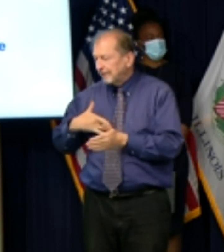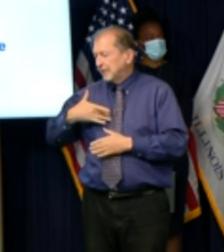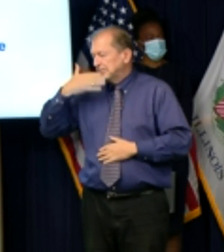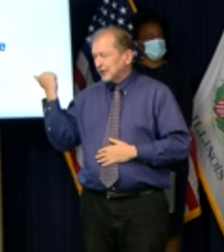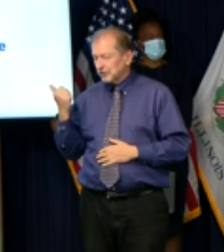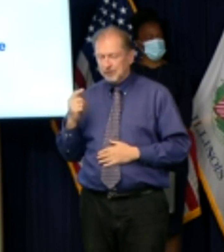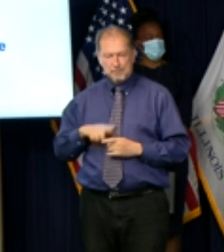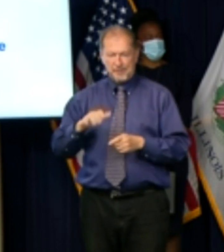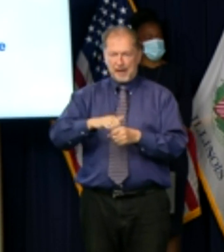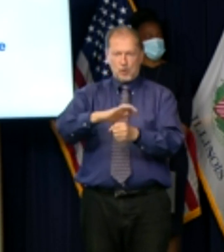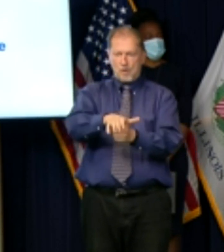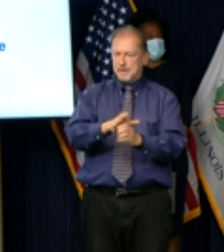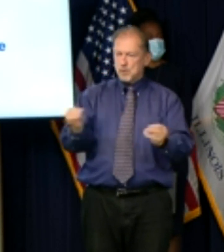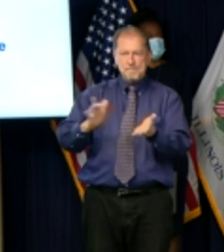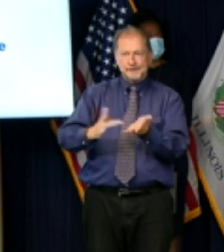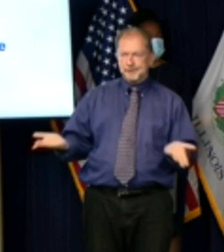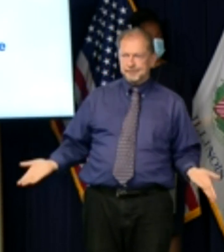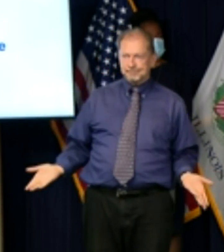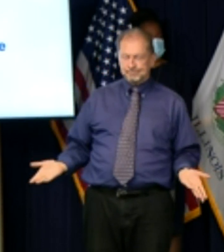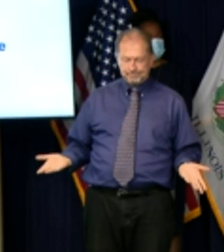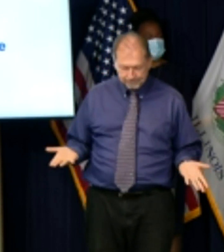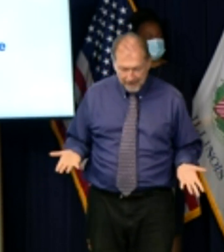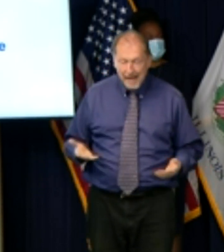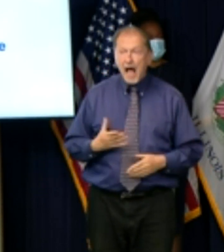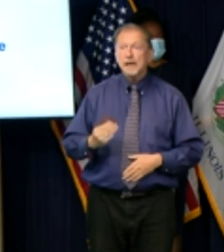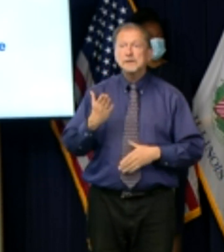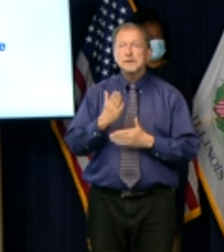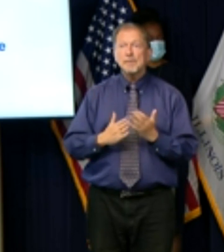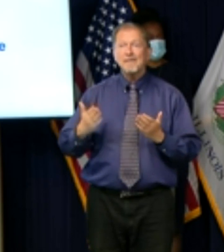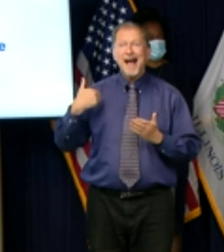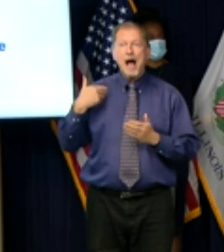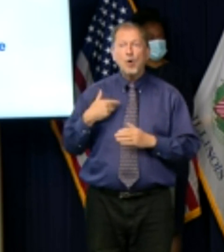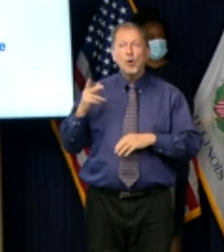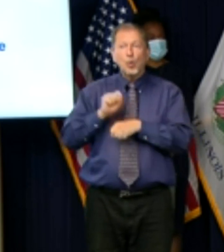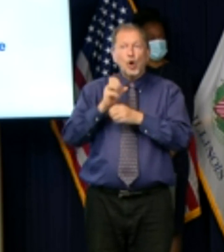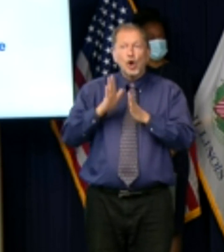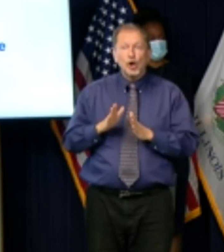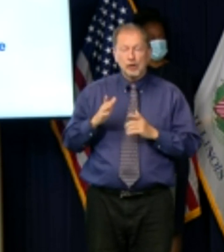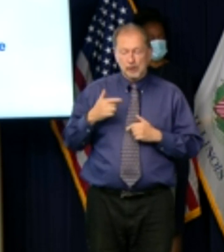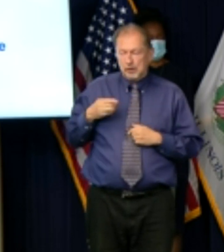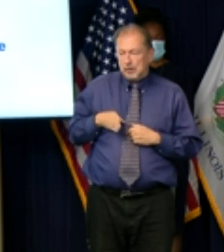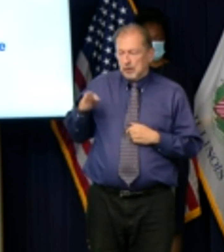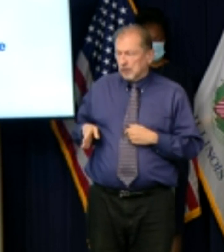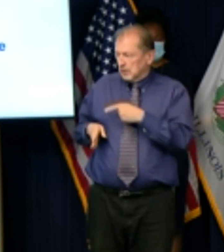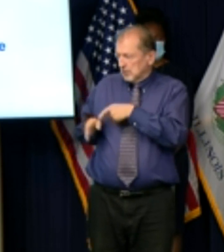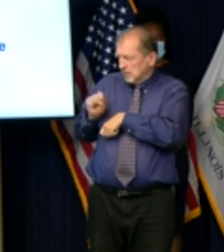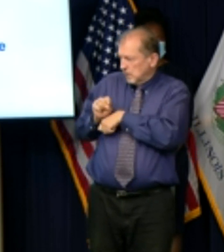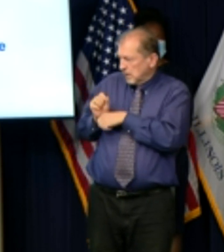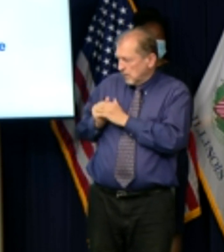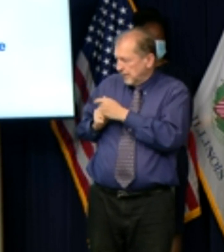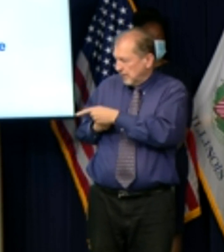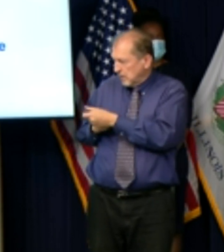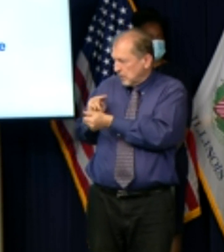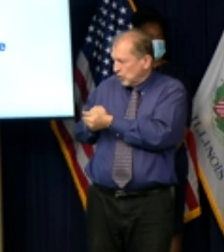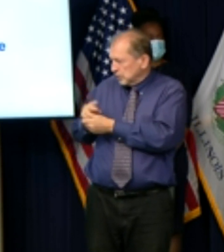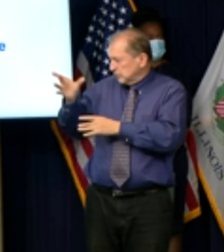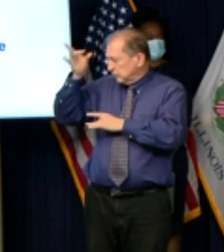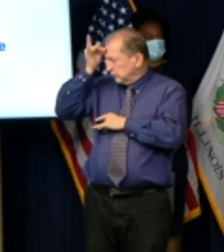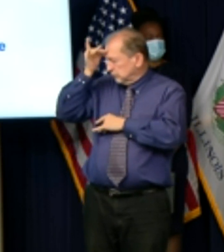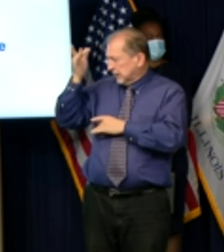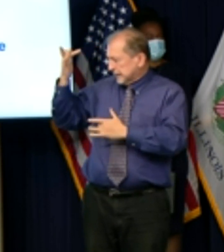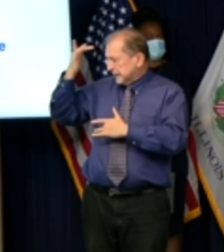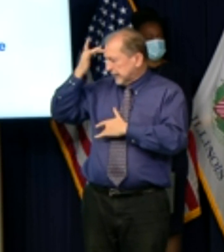have to we've had to look after our own fellow colleagues and that's also traumatic in itself so overall we want to see this stop